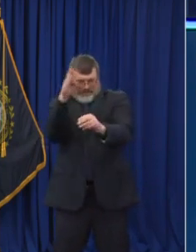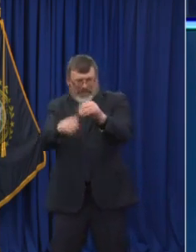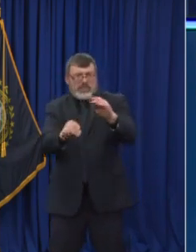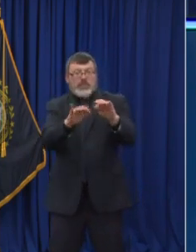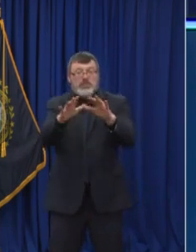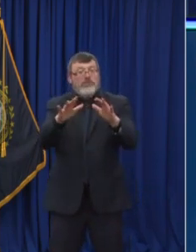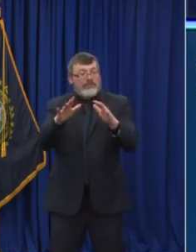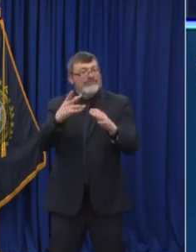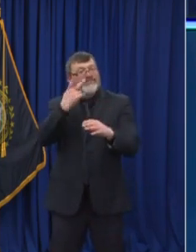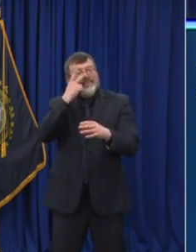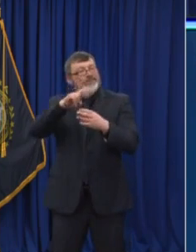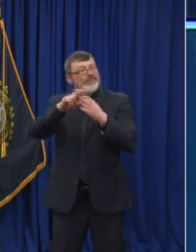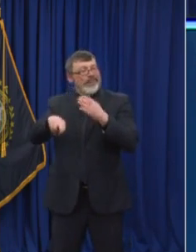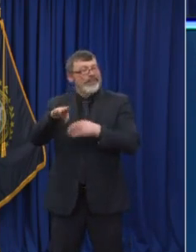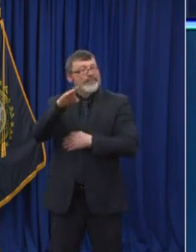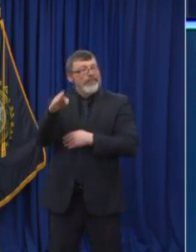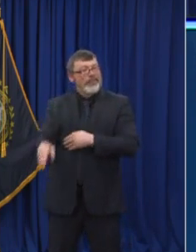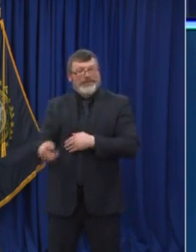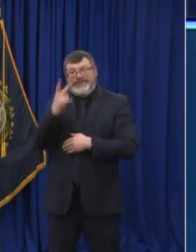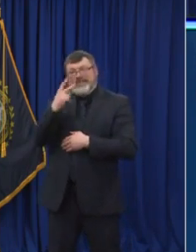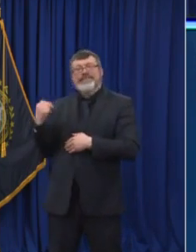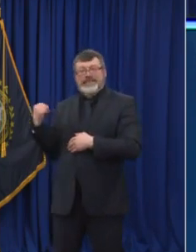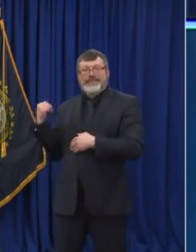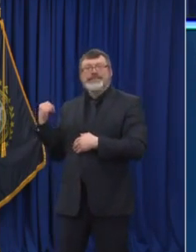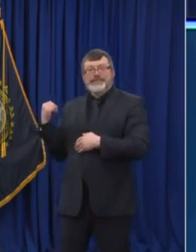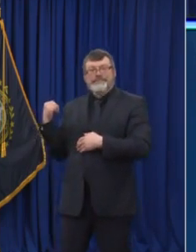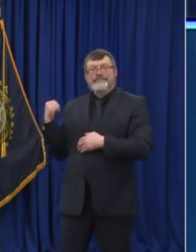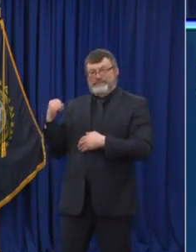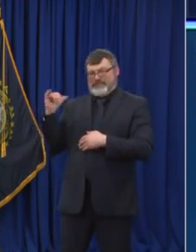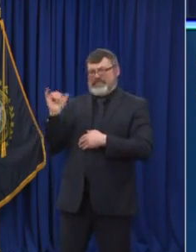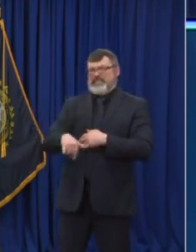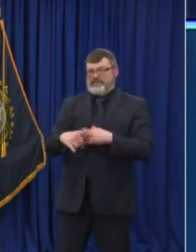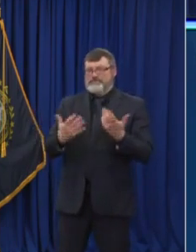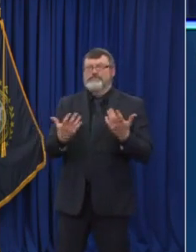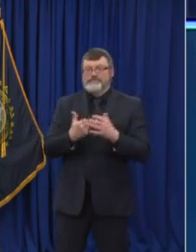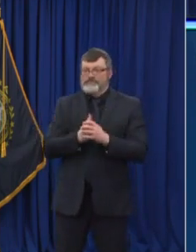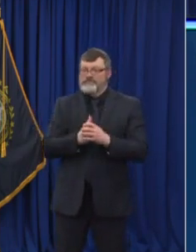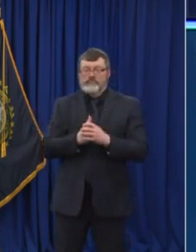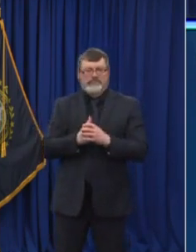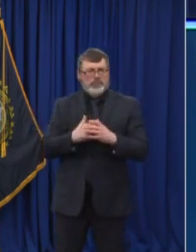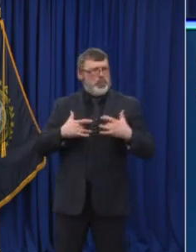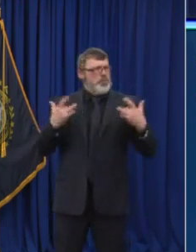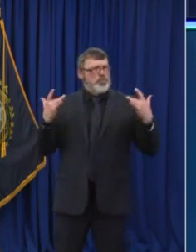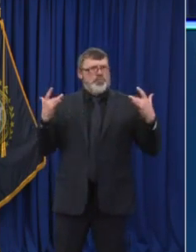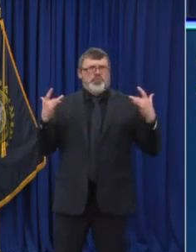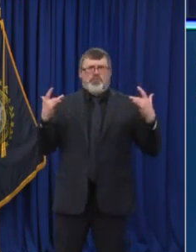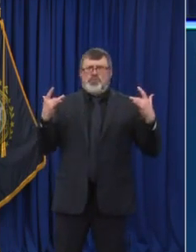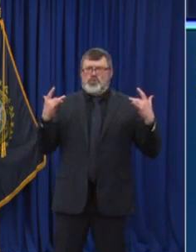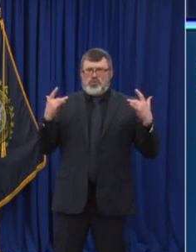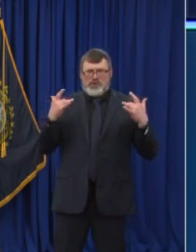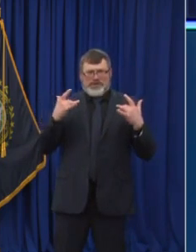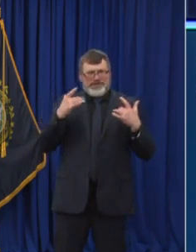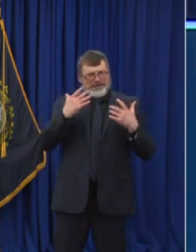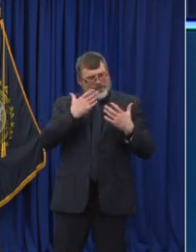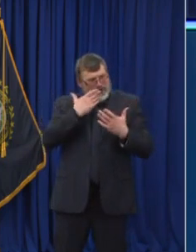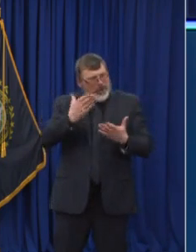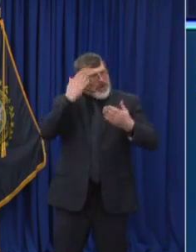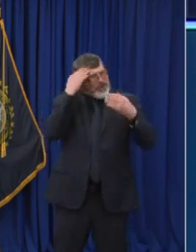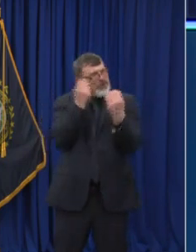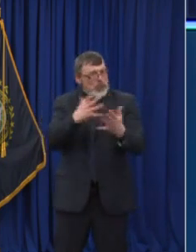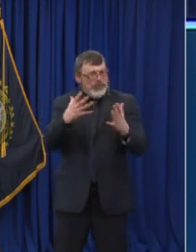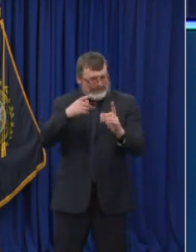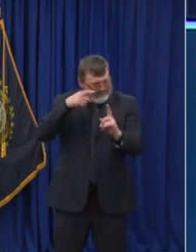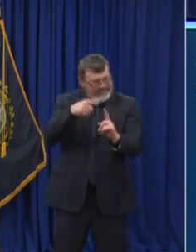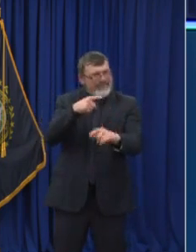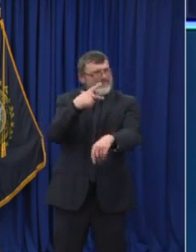iteration of offering a vaccine to individuals. So we've been doing a very good job there. And that's what this is all about making sure our most vulnerable citizens and those